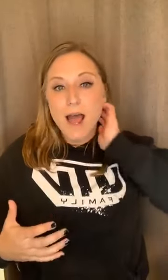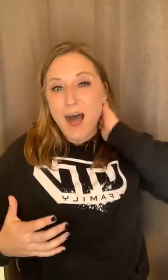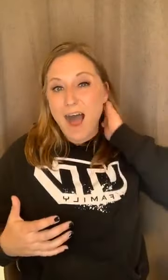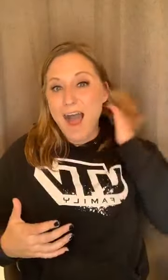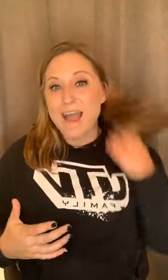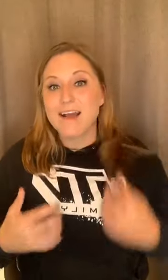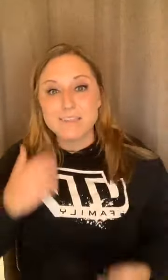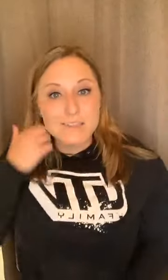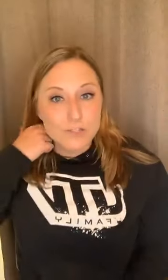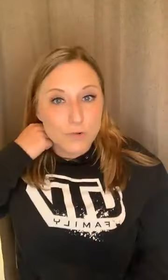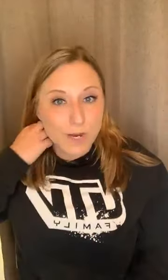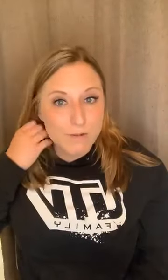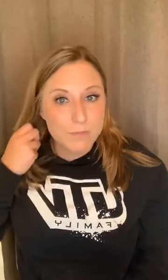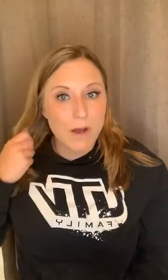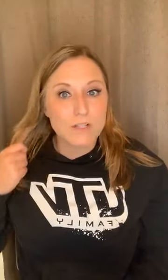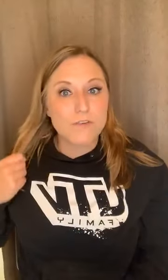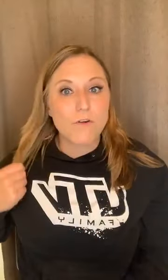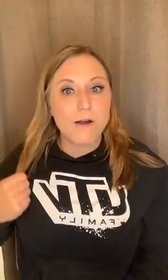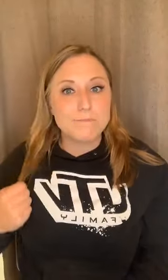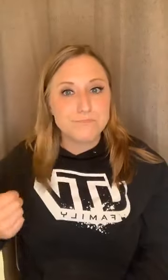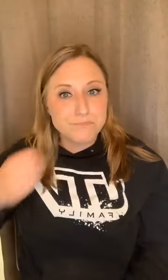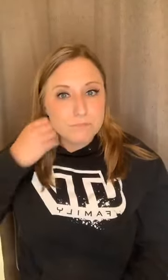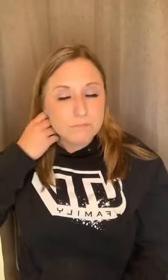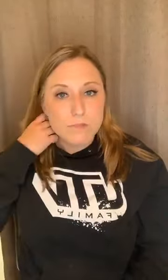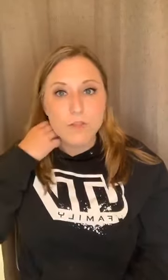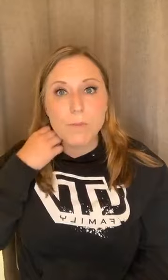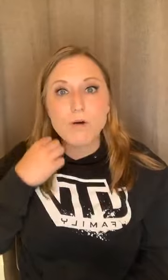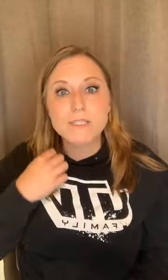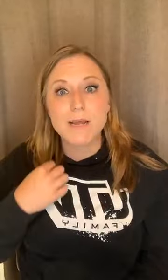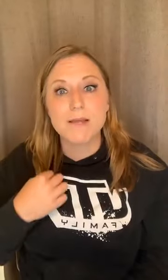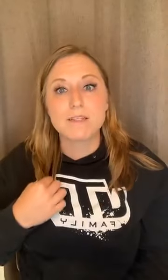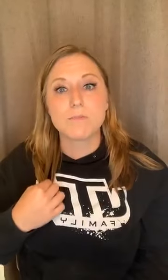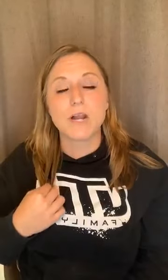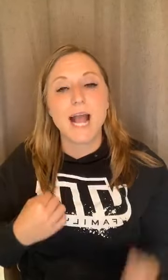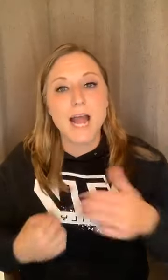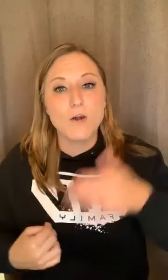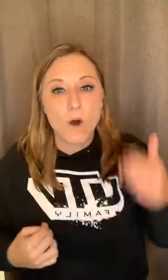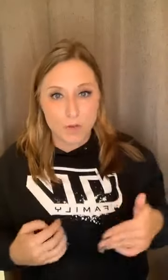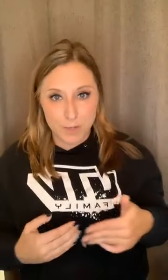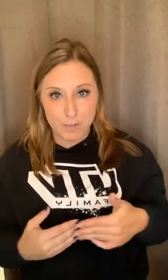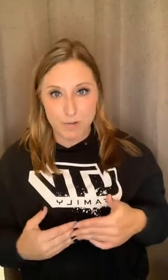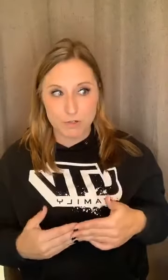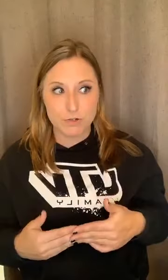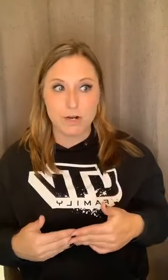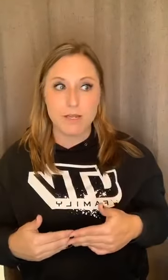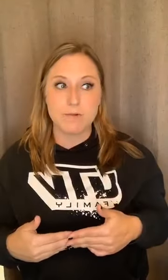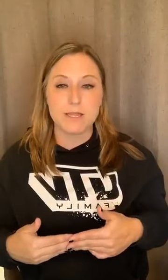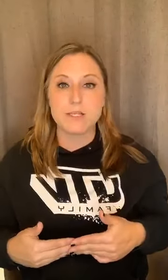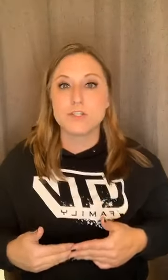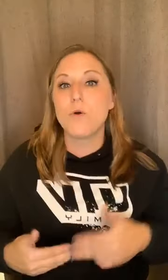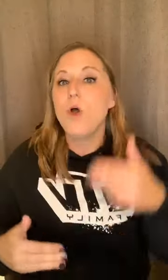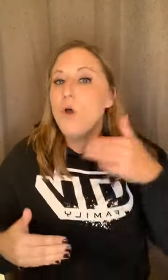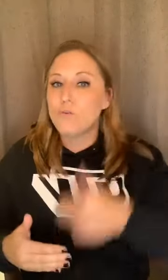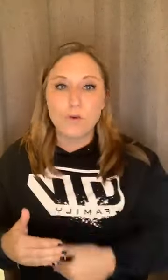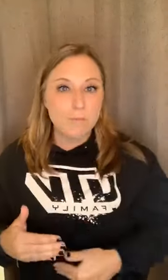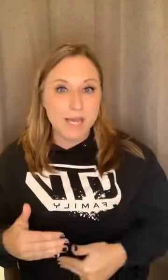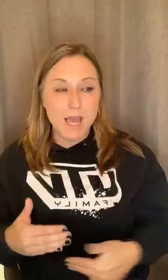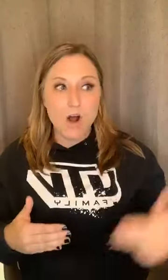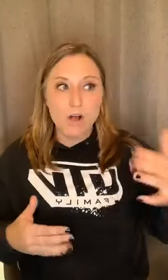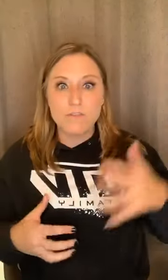I got such a great response from the post that I made this morning. I know other people are struggling with this. So for me, all of